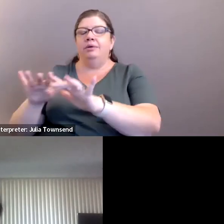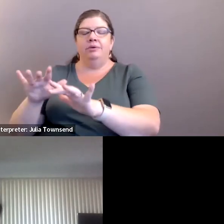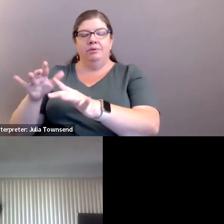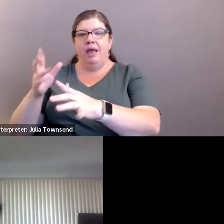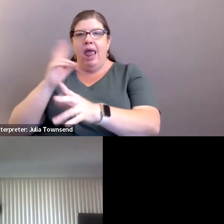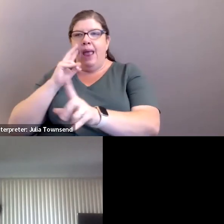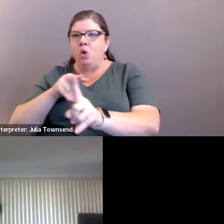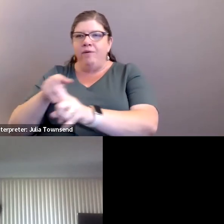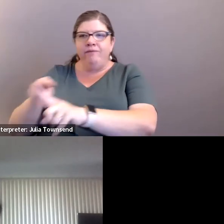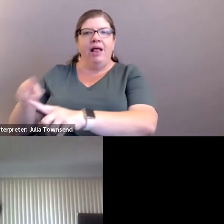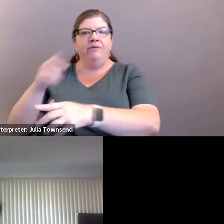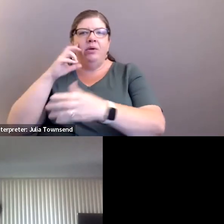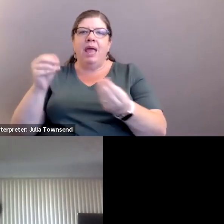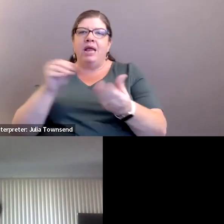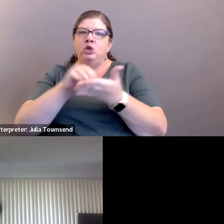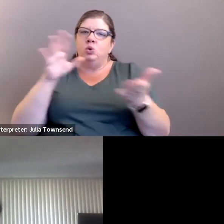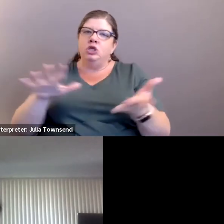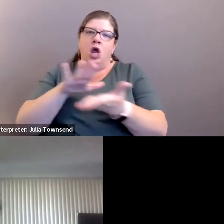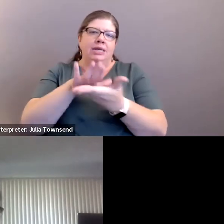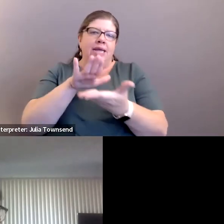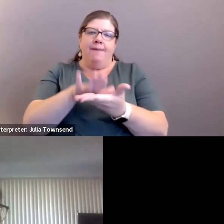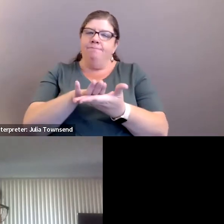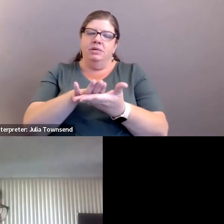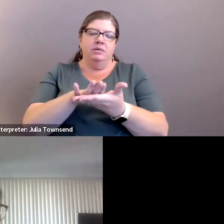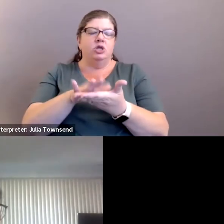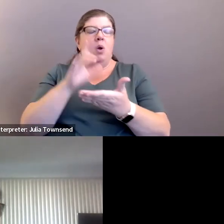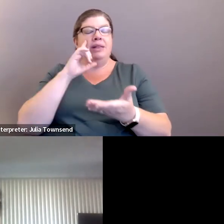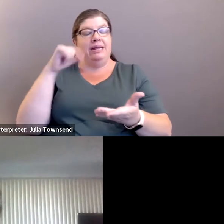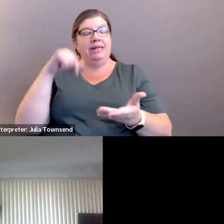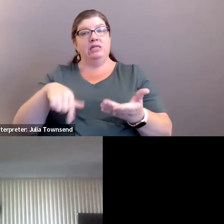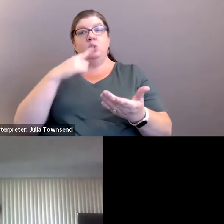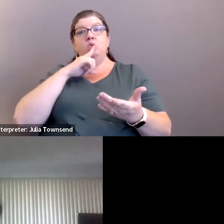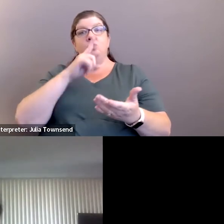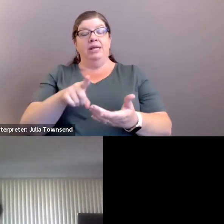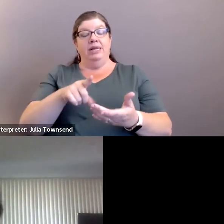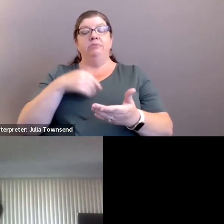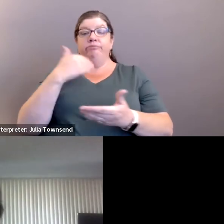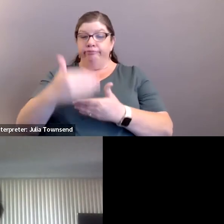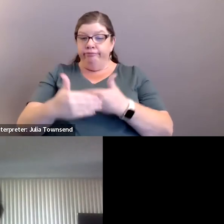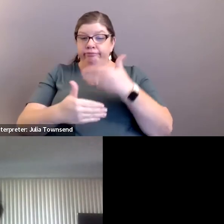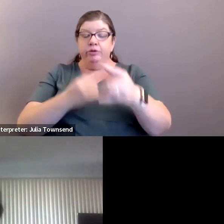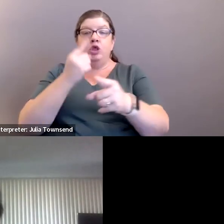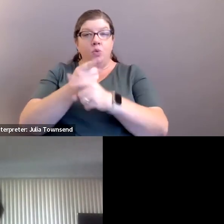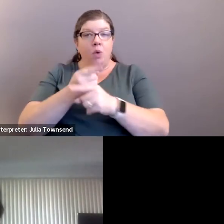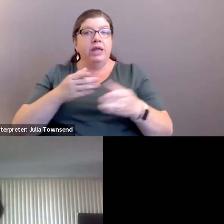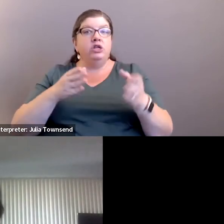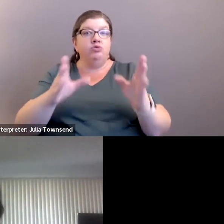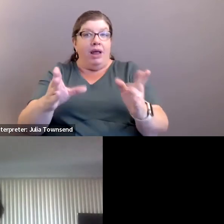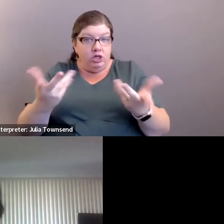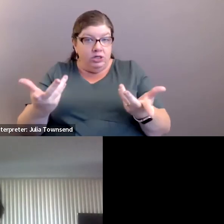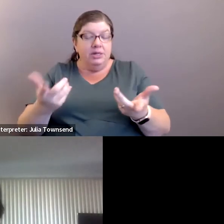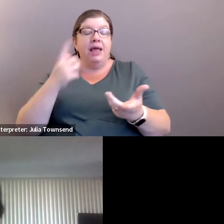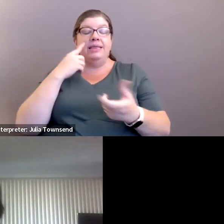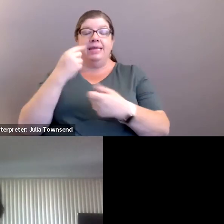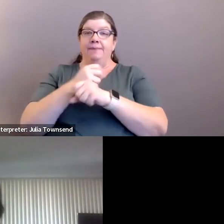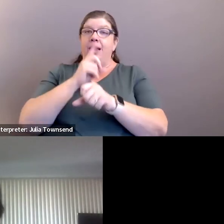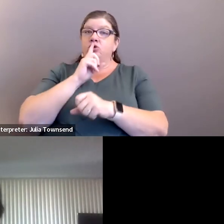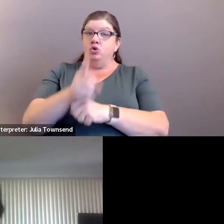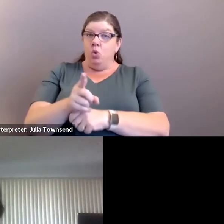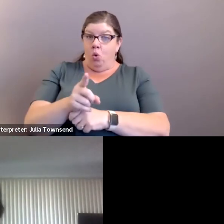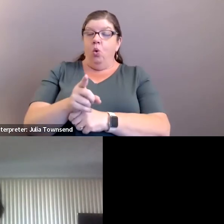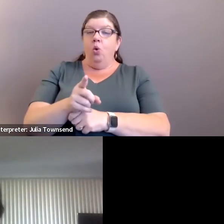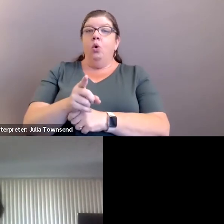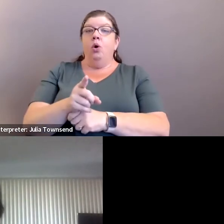profiling of many students on campus. So I think this is absolutely a step in the right direction. I think making sure